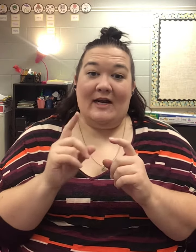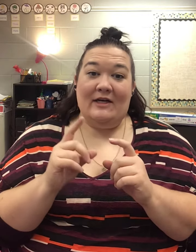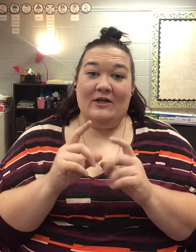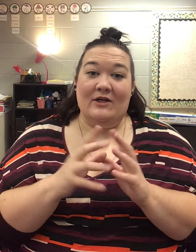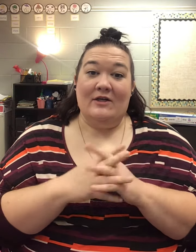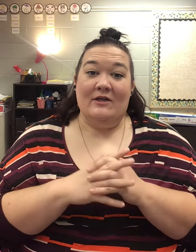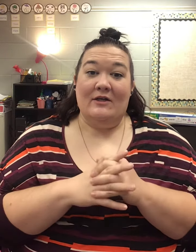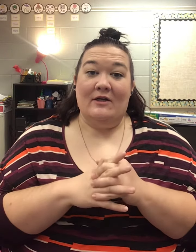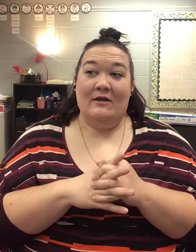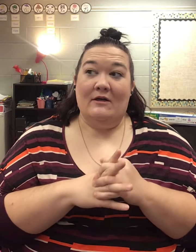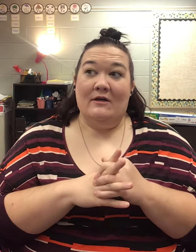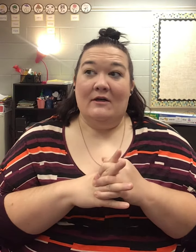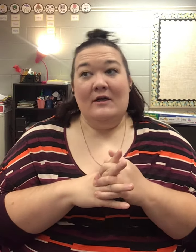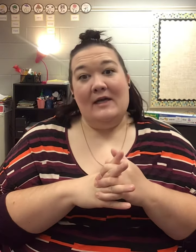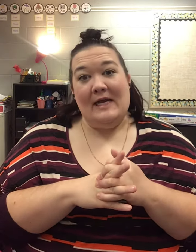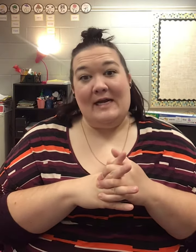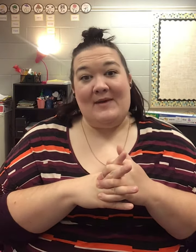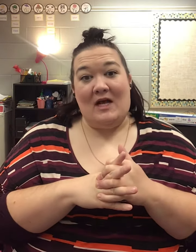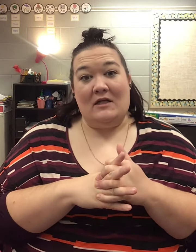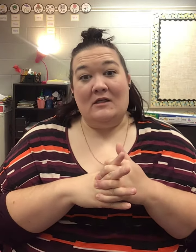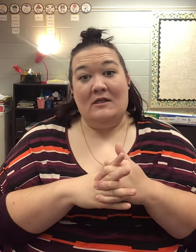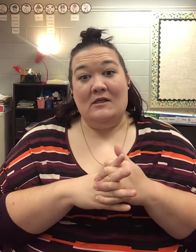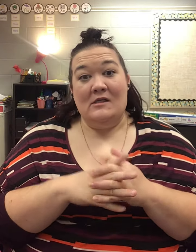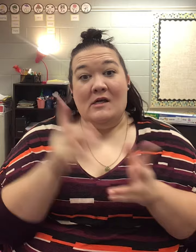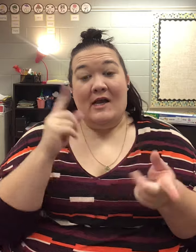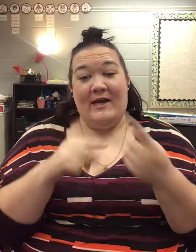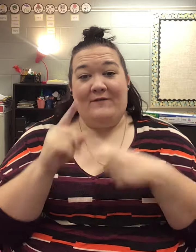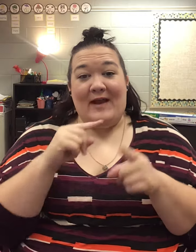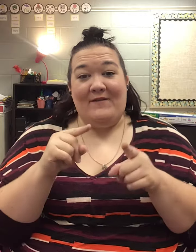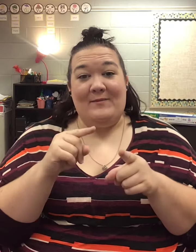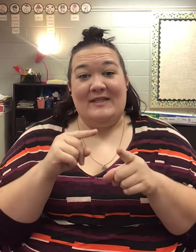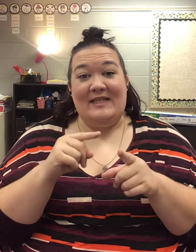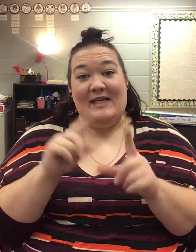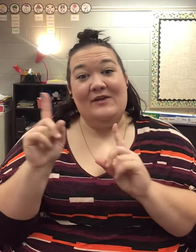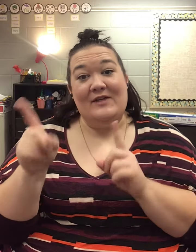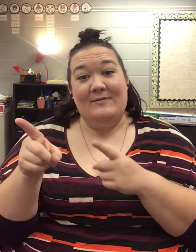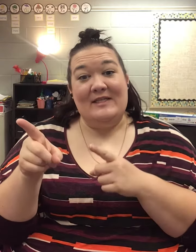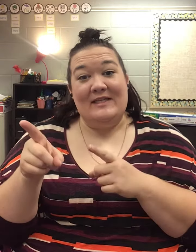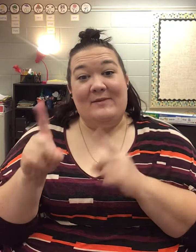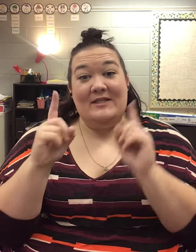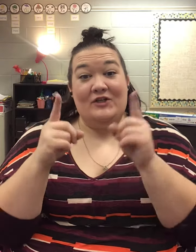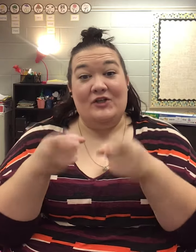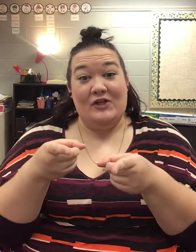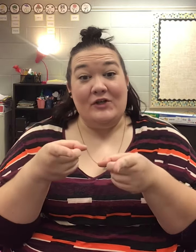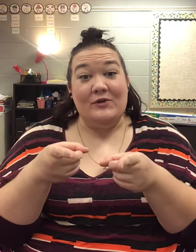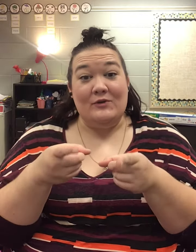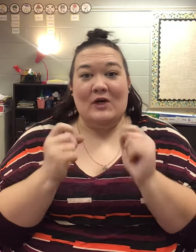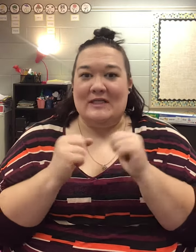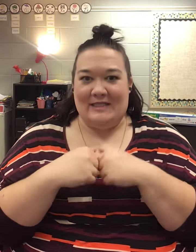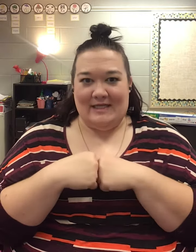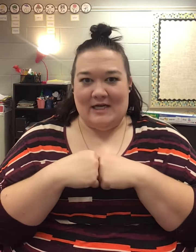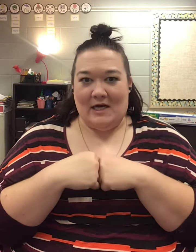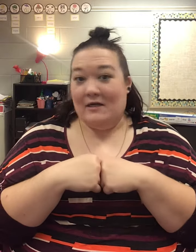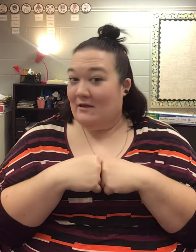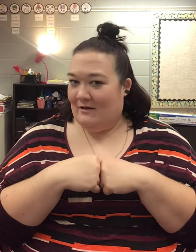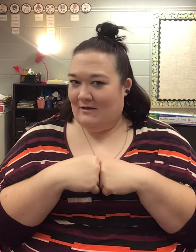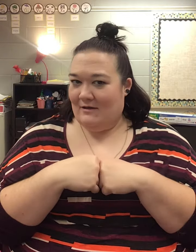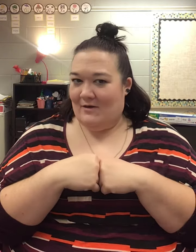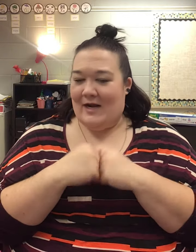your email. And if I haven't been seeing you, then I'm going to send a message to you on Seesaw. Okay?